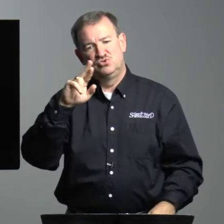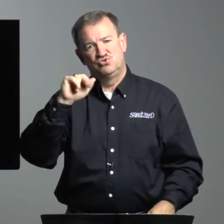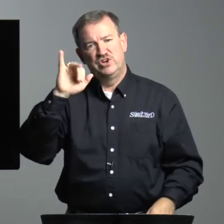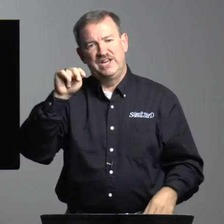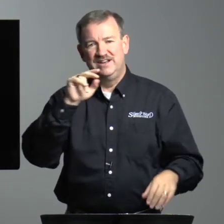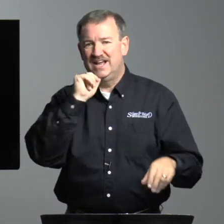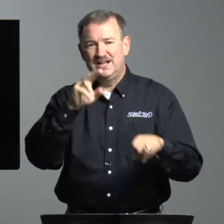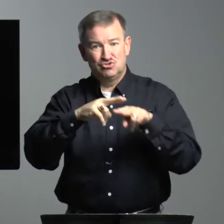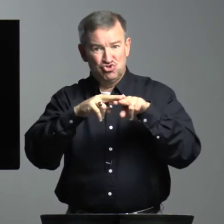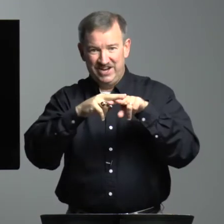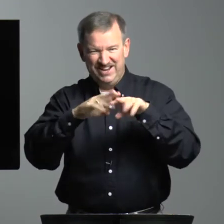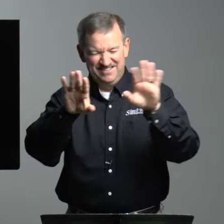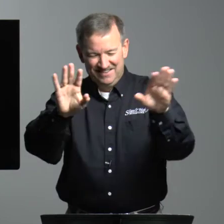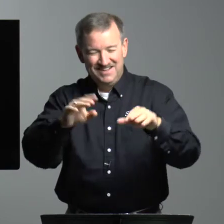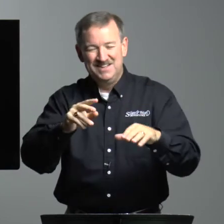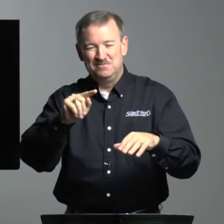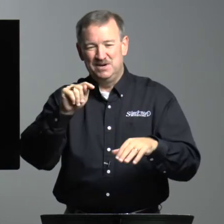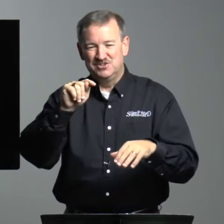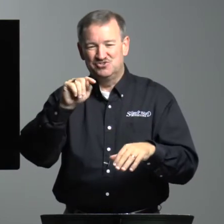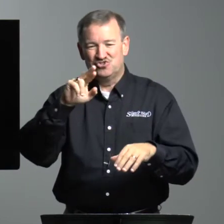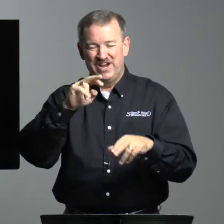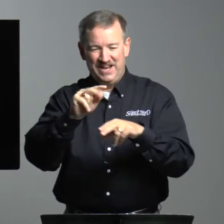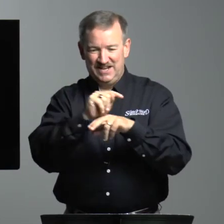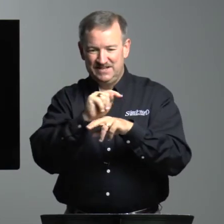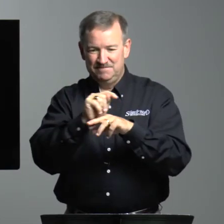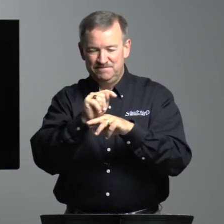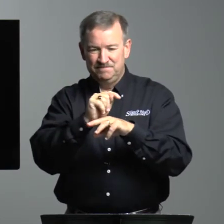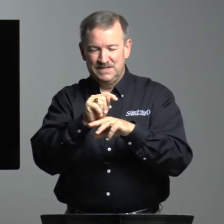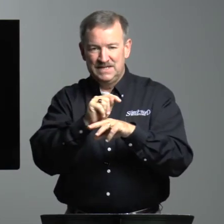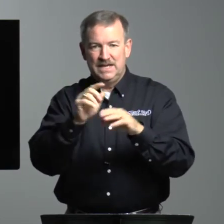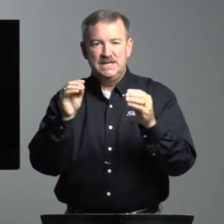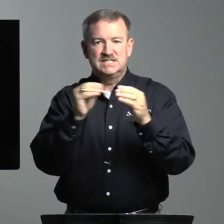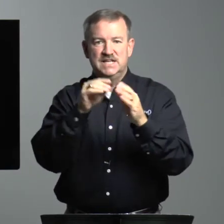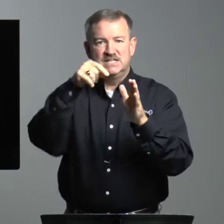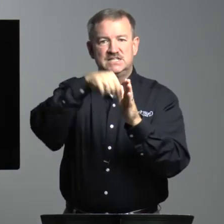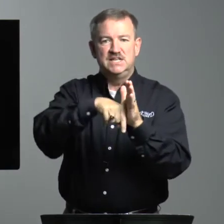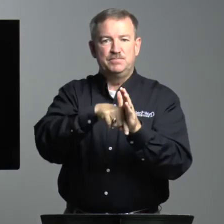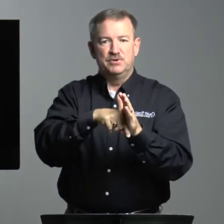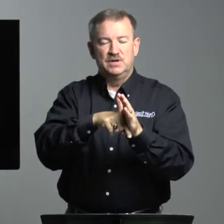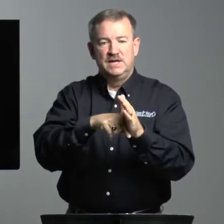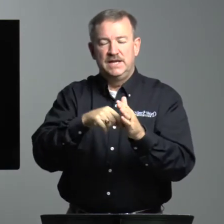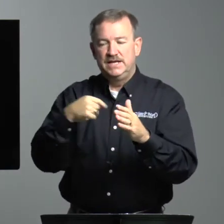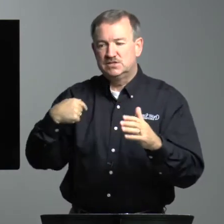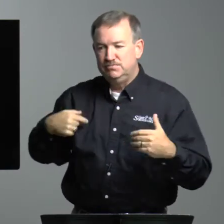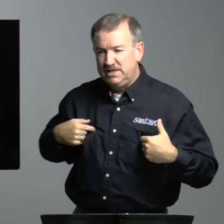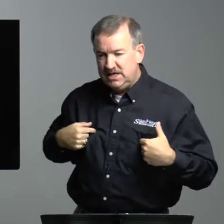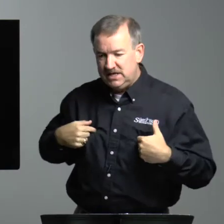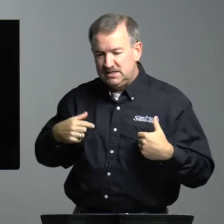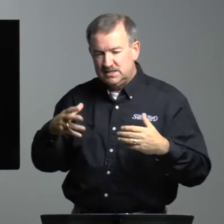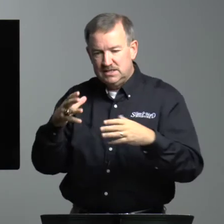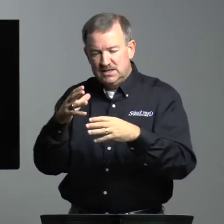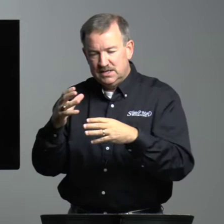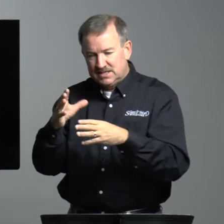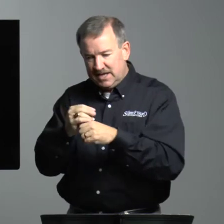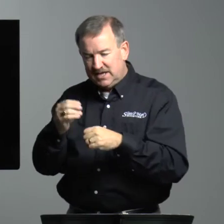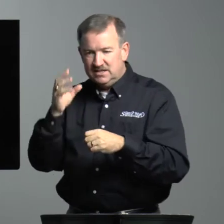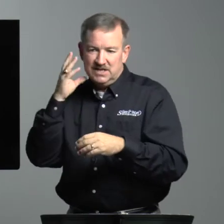train, not train, but train. It's it's deeper. It's me taking the